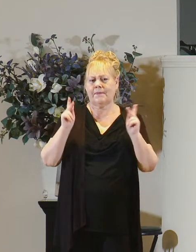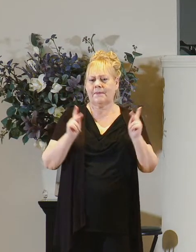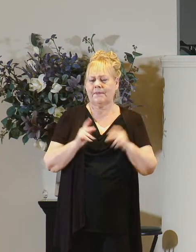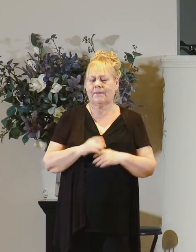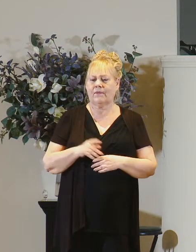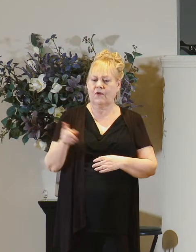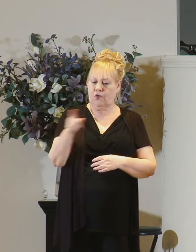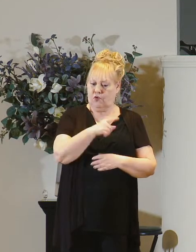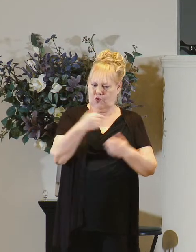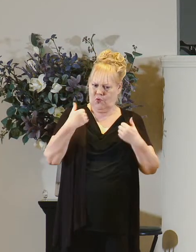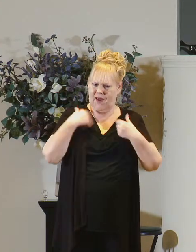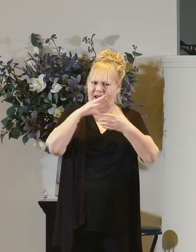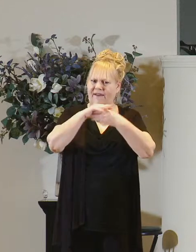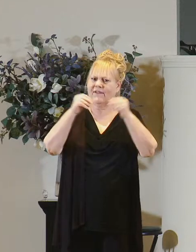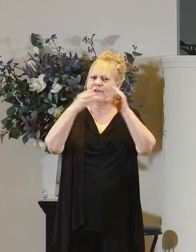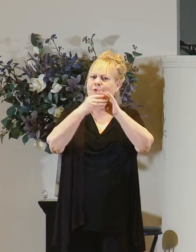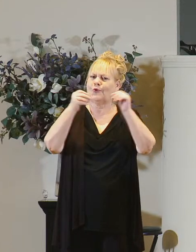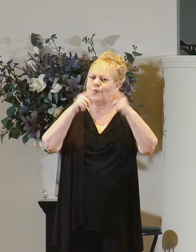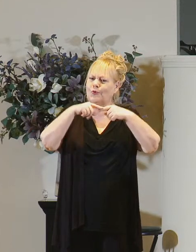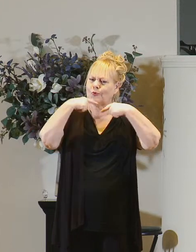you have a story to tell